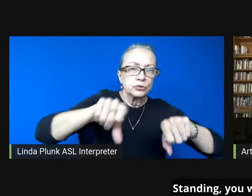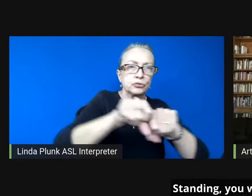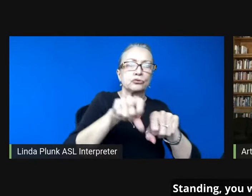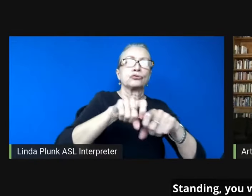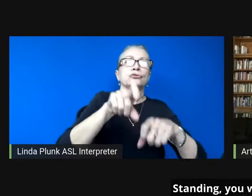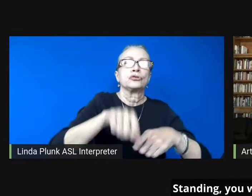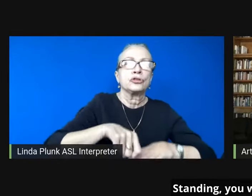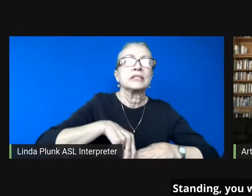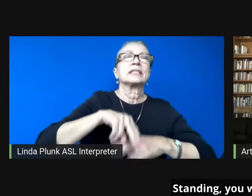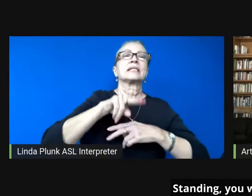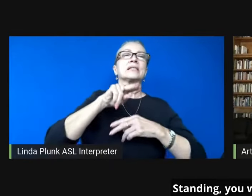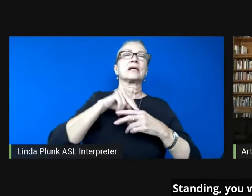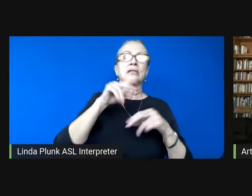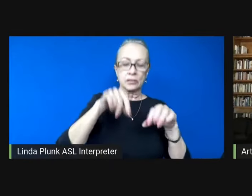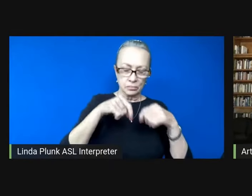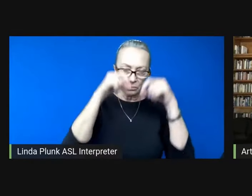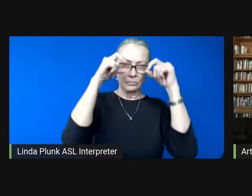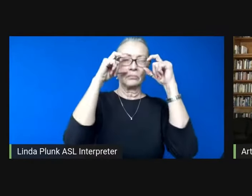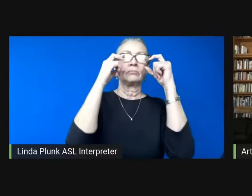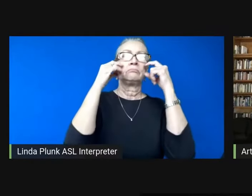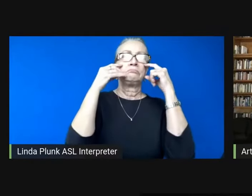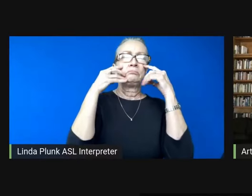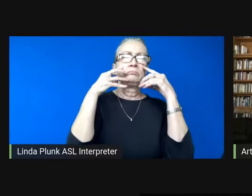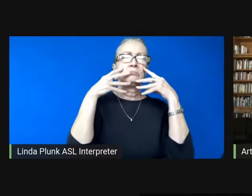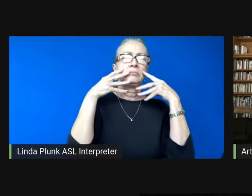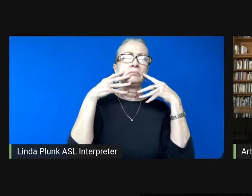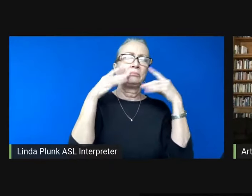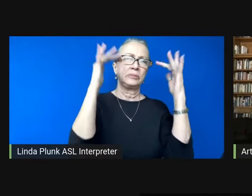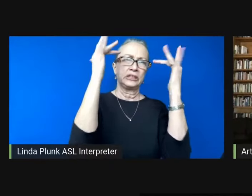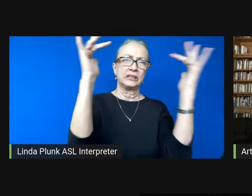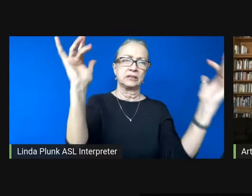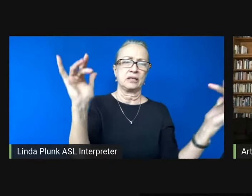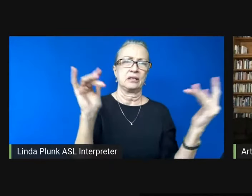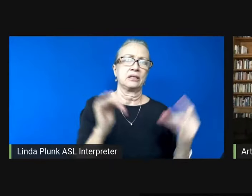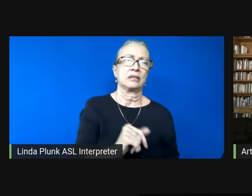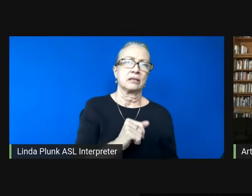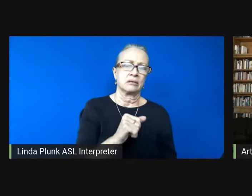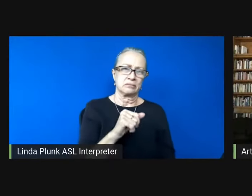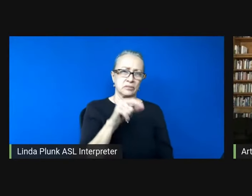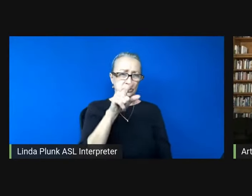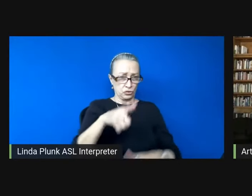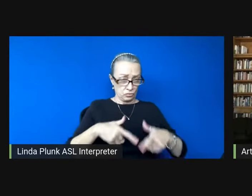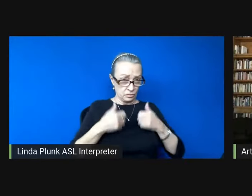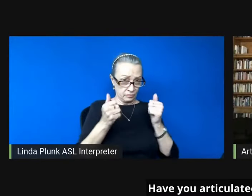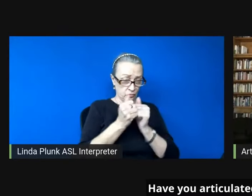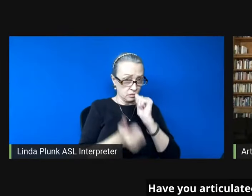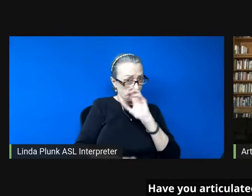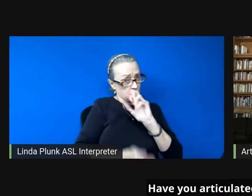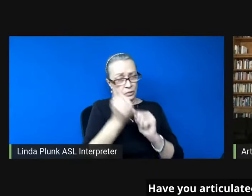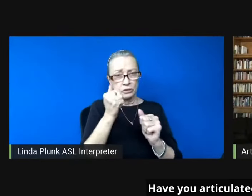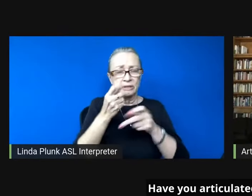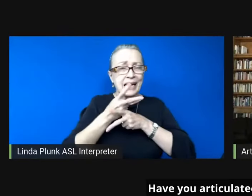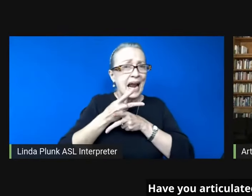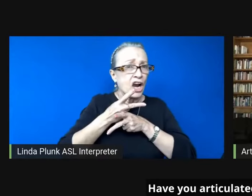up with glistening eyes have you lived with utmost care have you